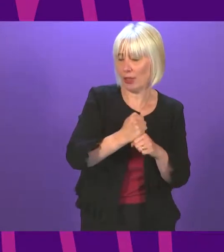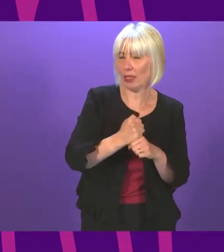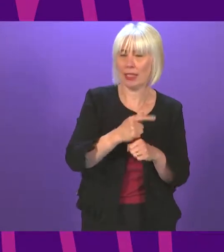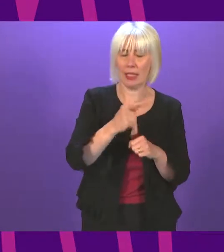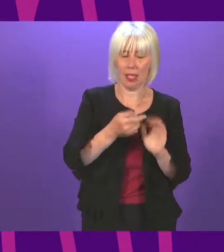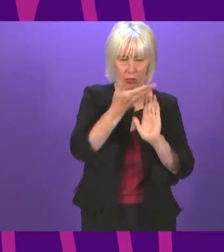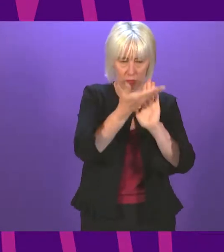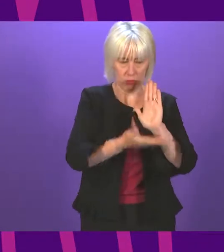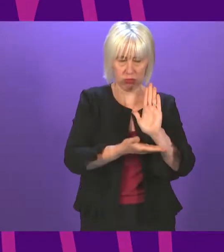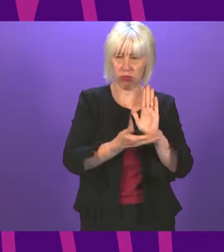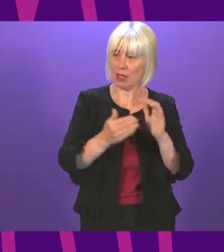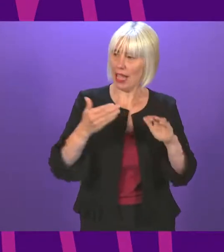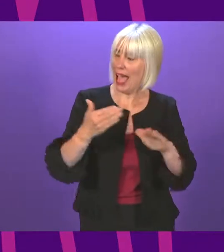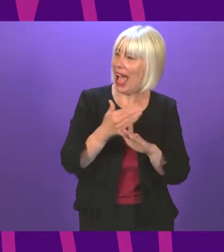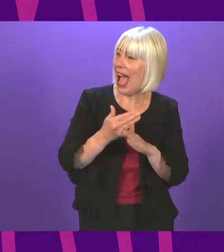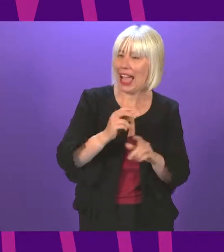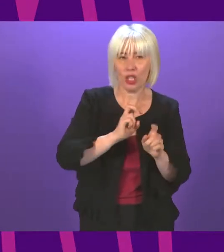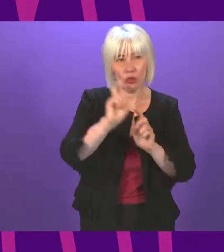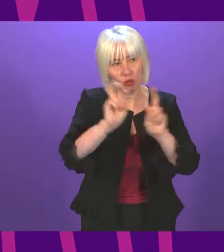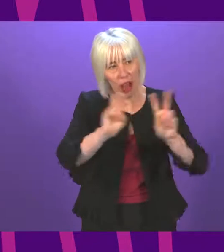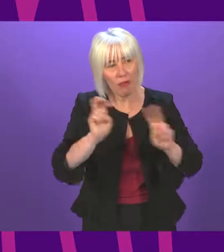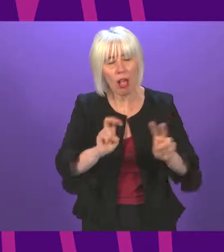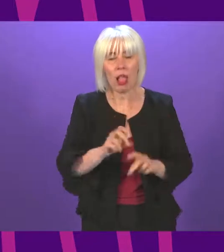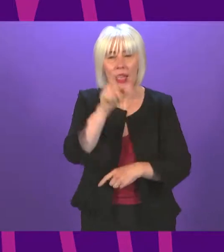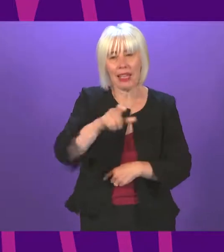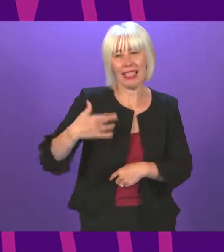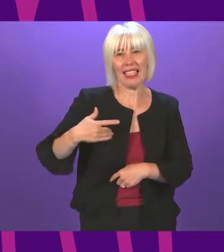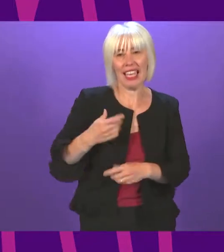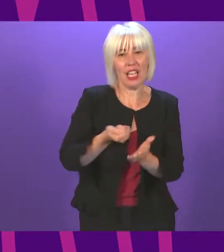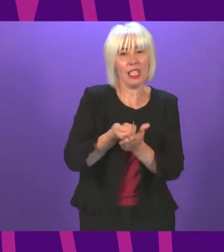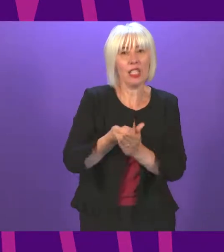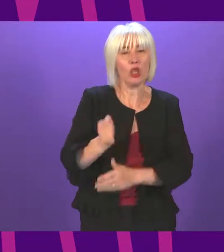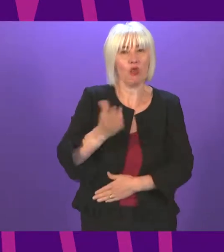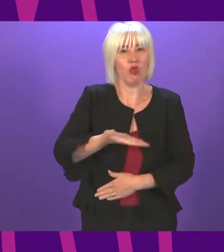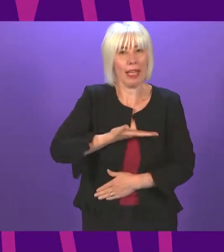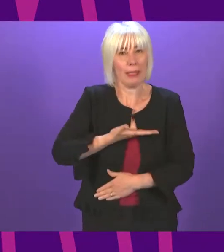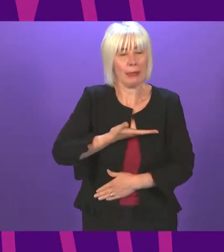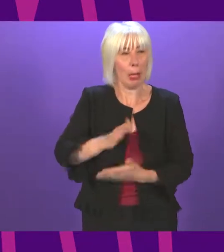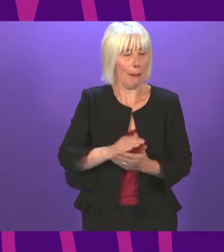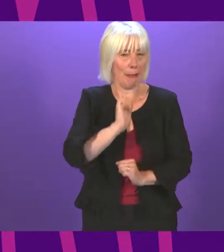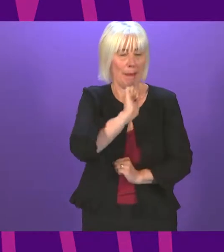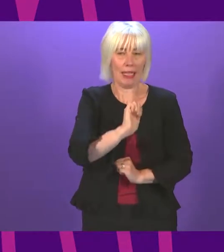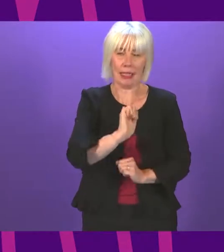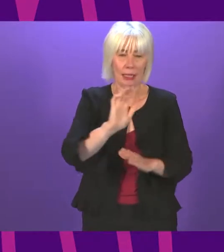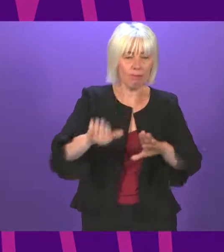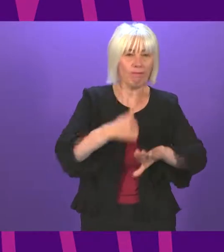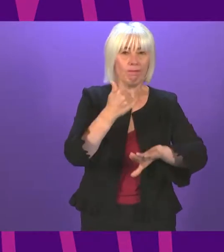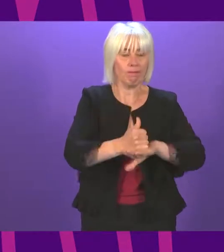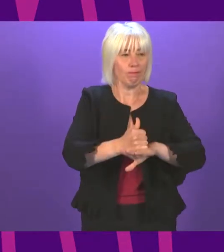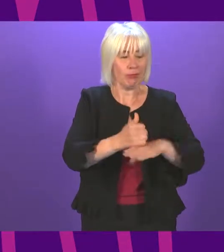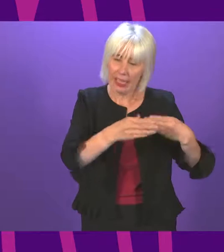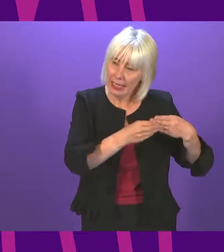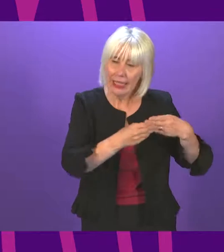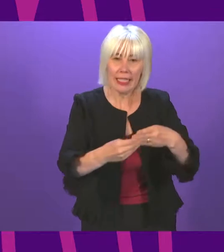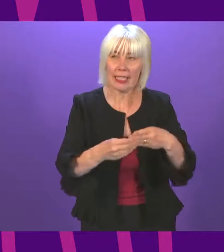brief, including active travel, energy efficiency and tenants' rights, gives Patrick the task of leading and implementing, together with his ministerial